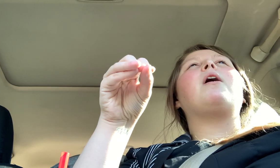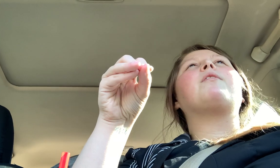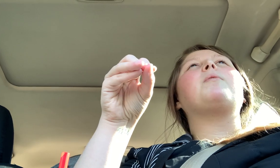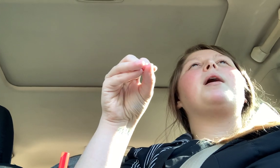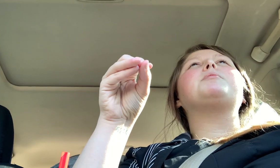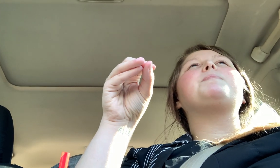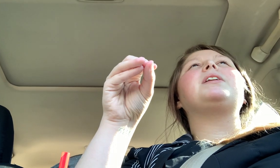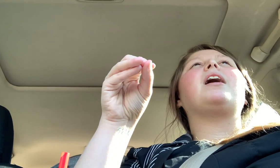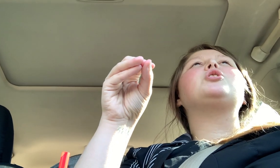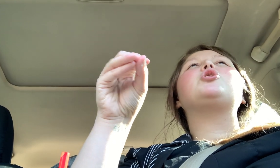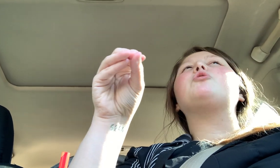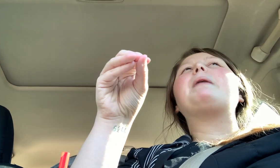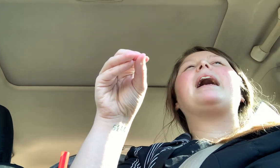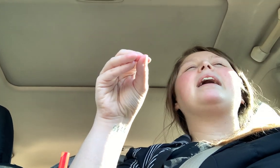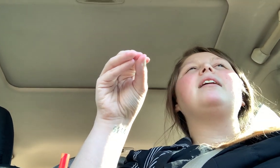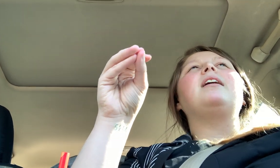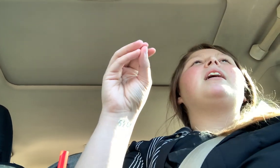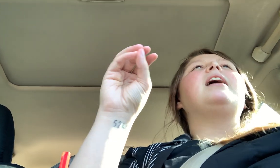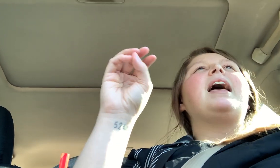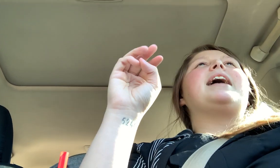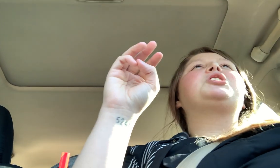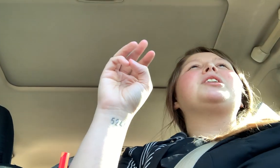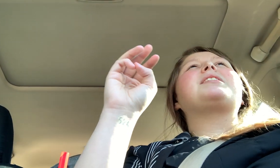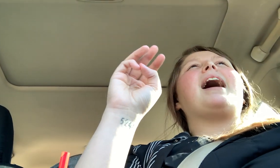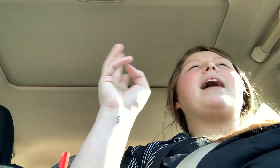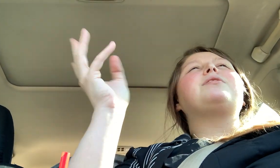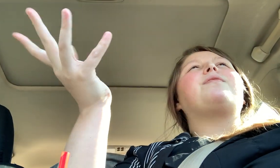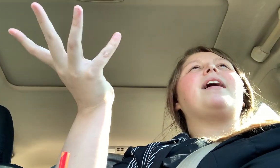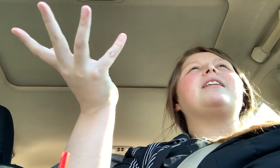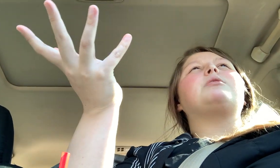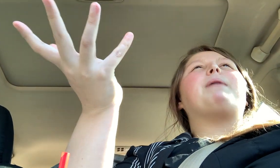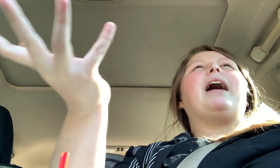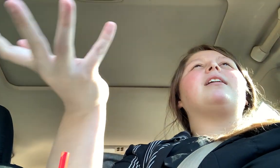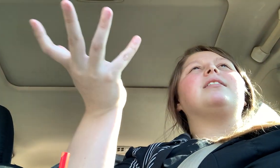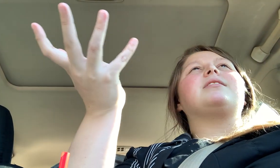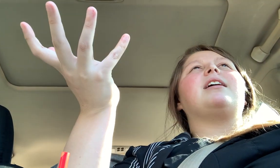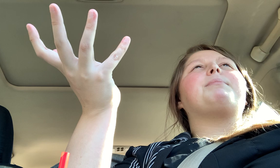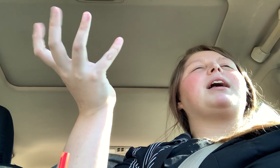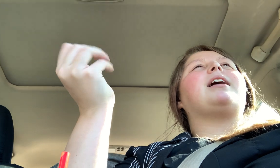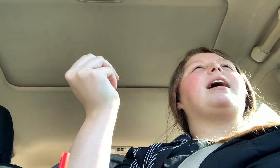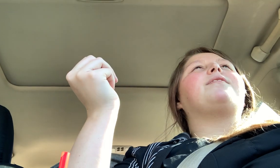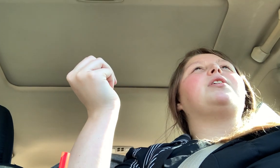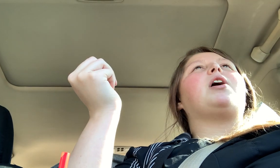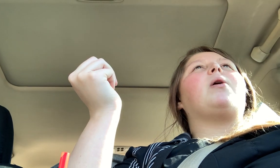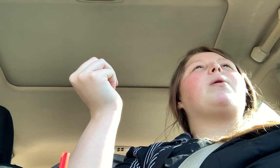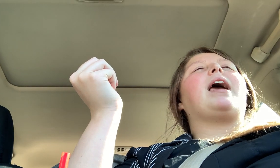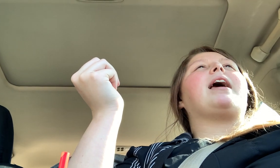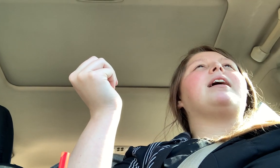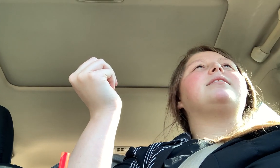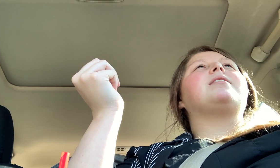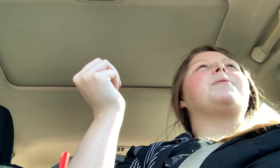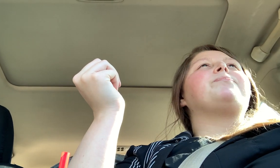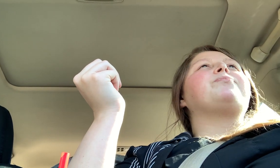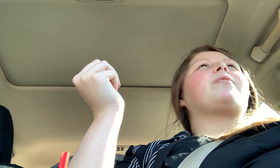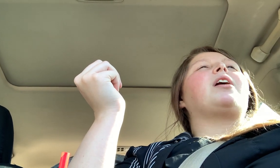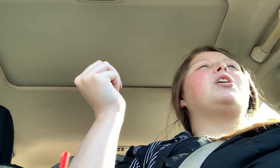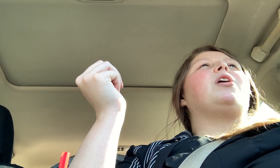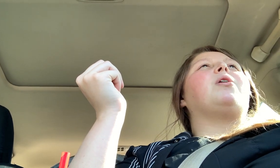overwhelmed, but not too bad. It's just, I have to find this balance in my life, you know, and you know,